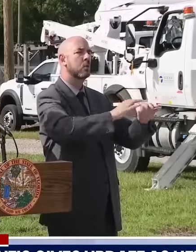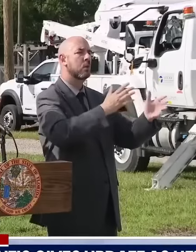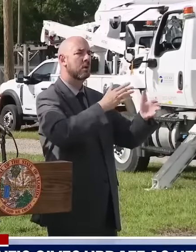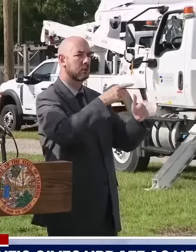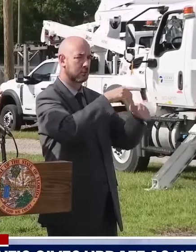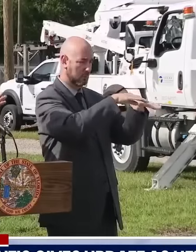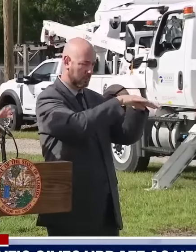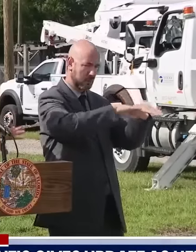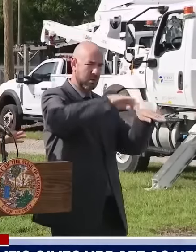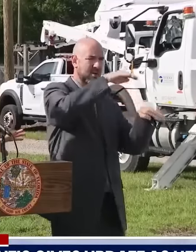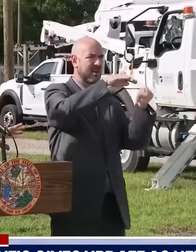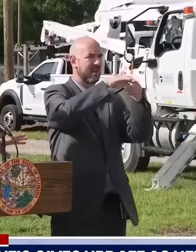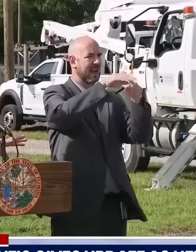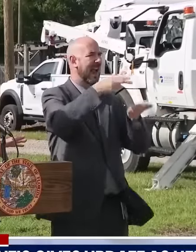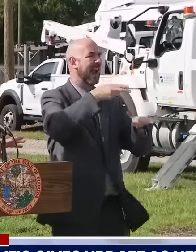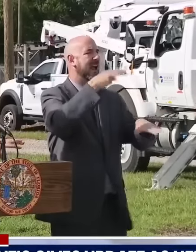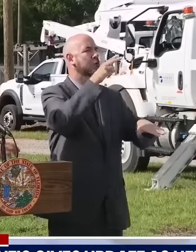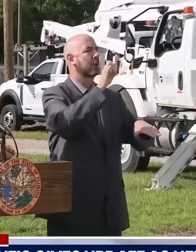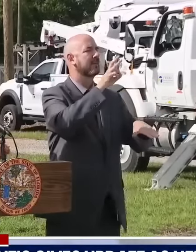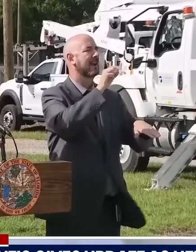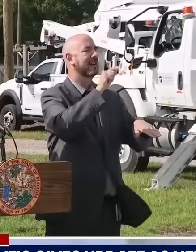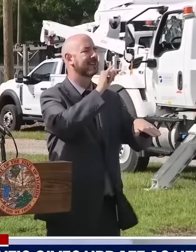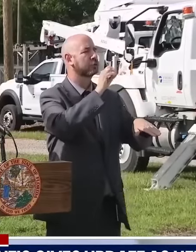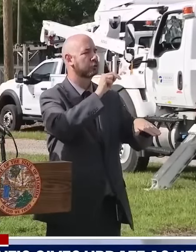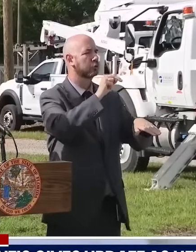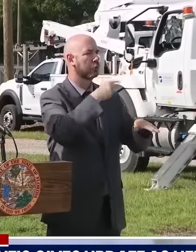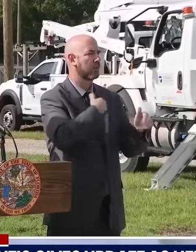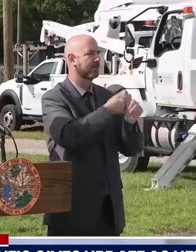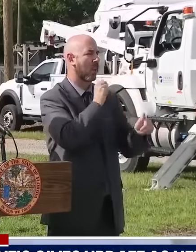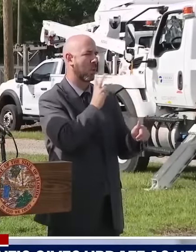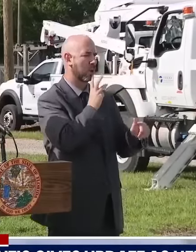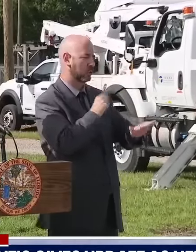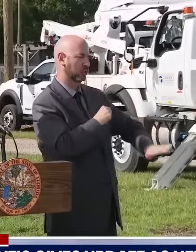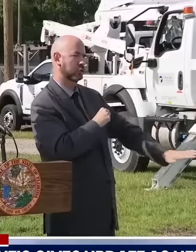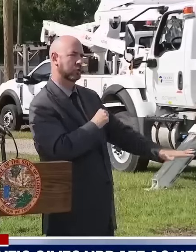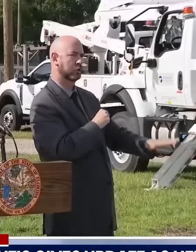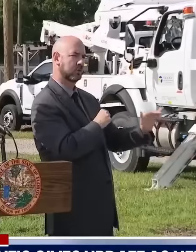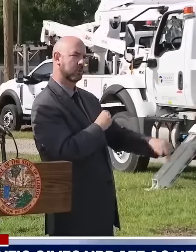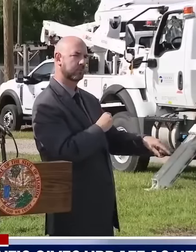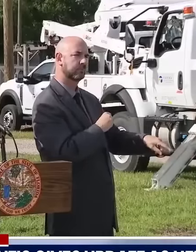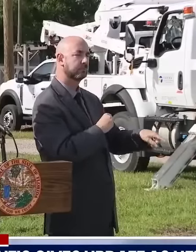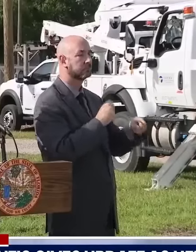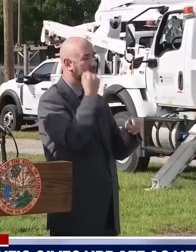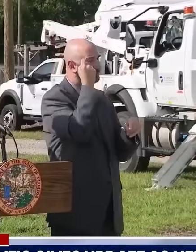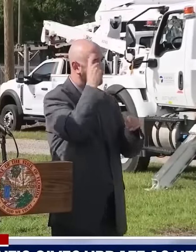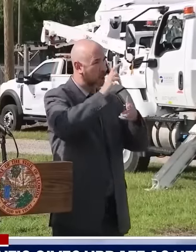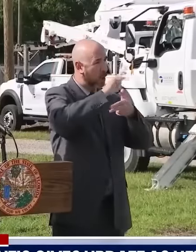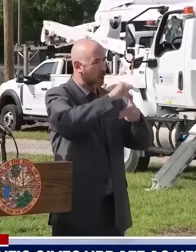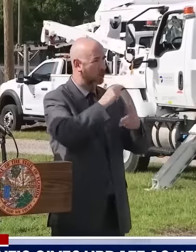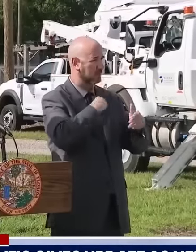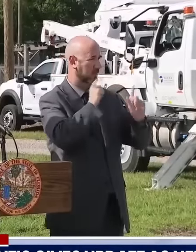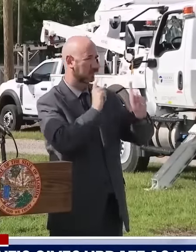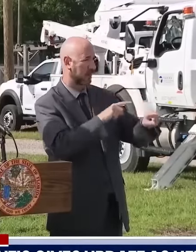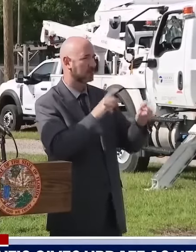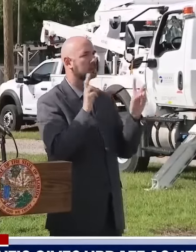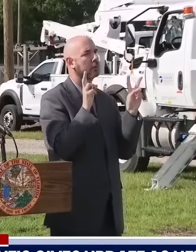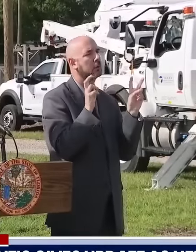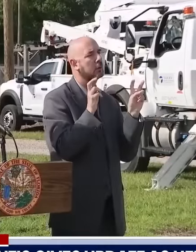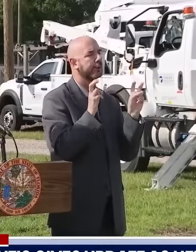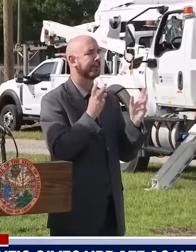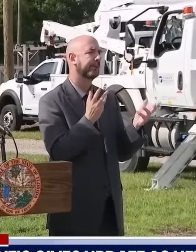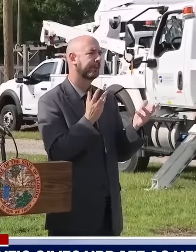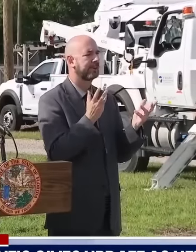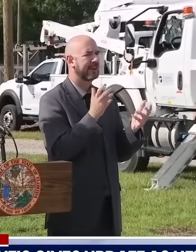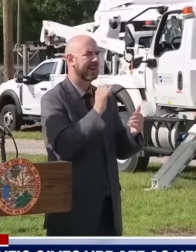Now, we obviously, when we do hurricane response, this is a bottom-up thing. The local counties are responsible for making the